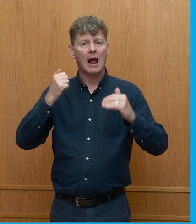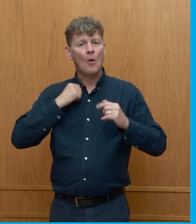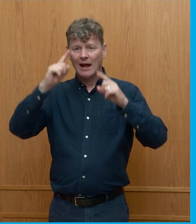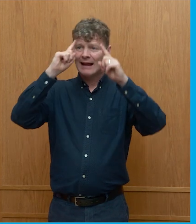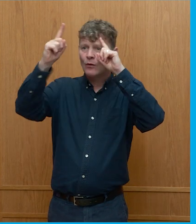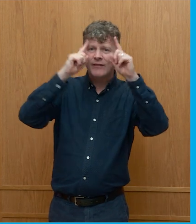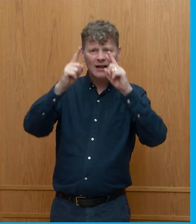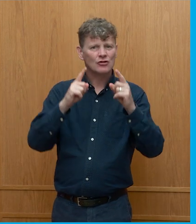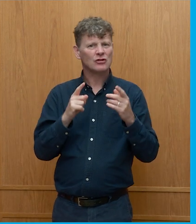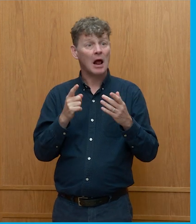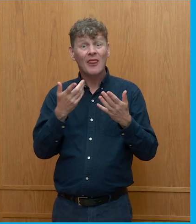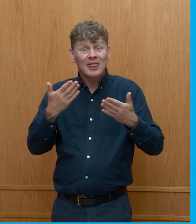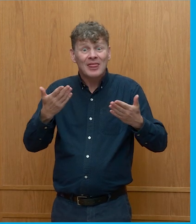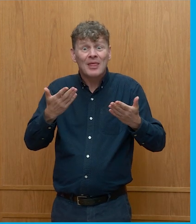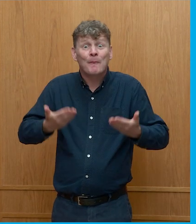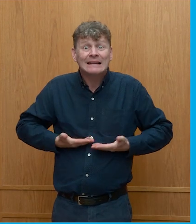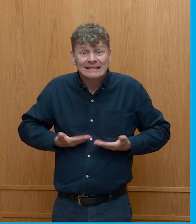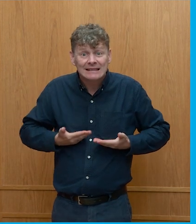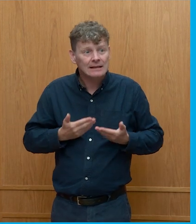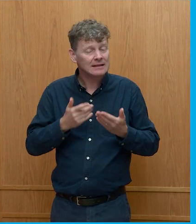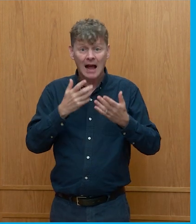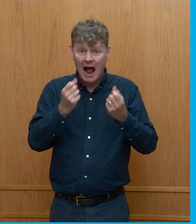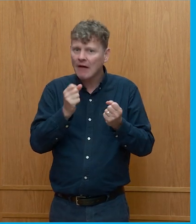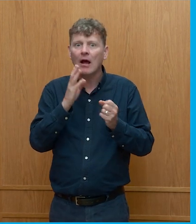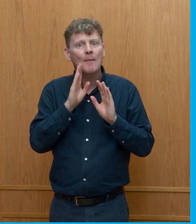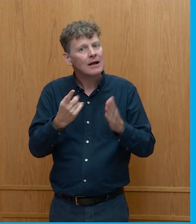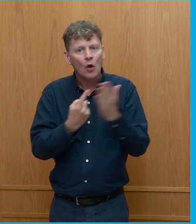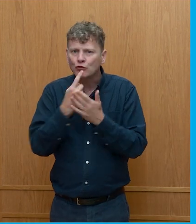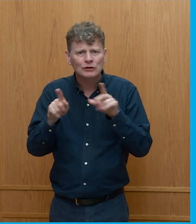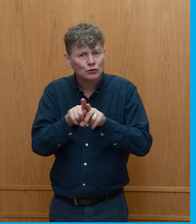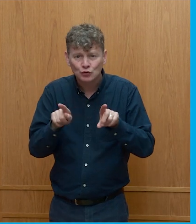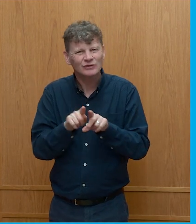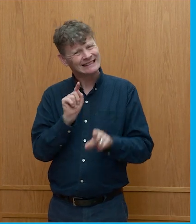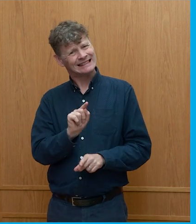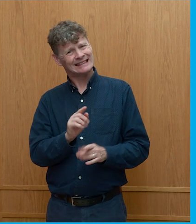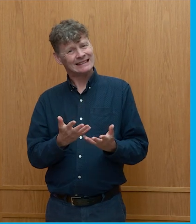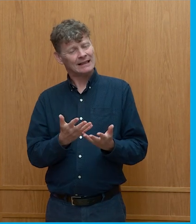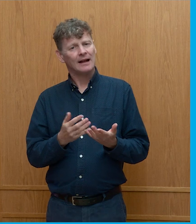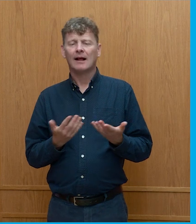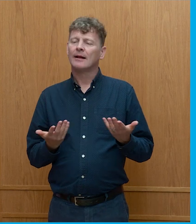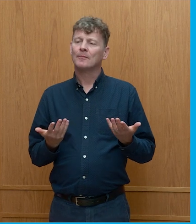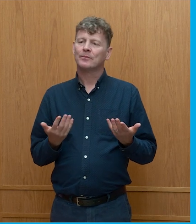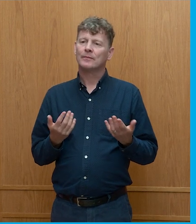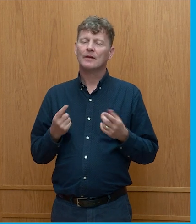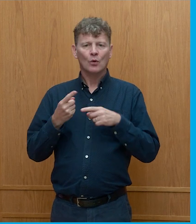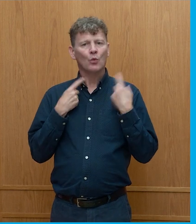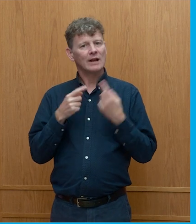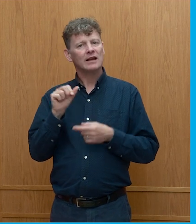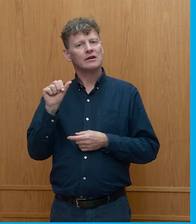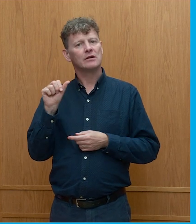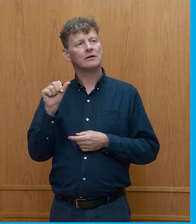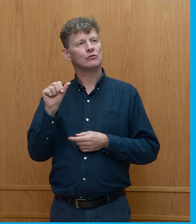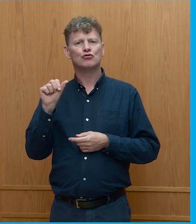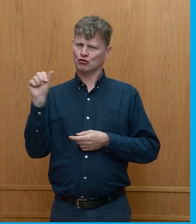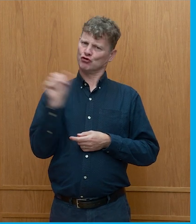business... It's amazing the opportunities that we have. So, that's why I'm saying, you know, we should be